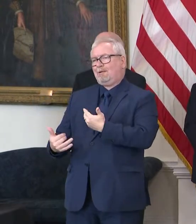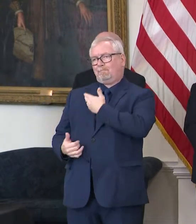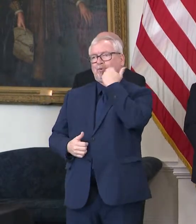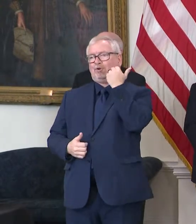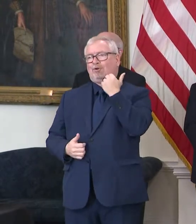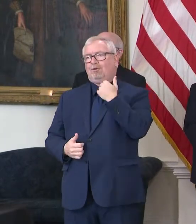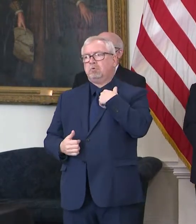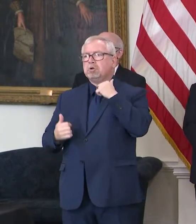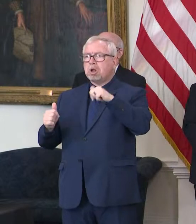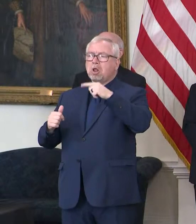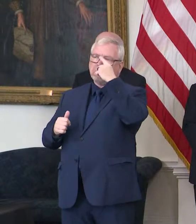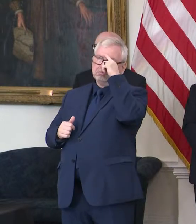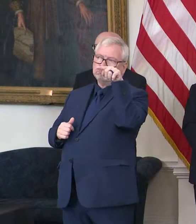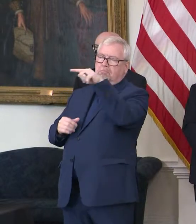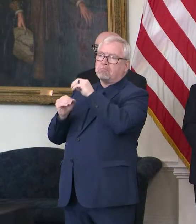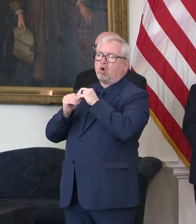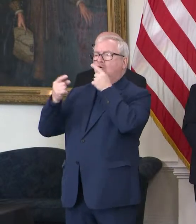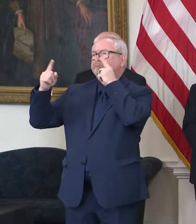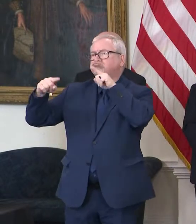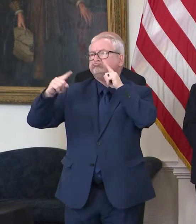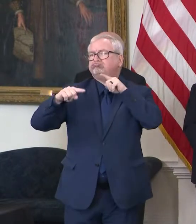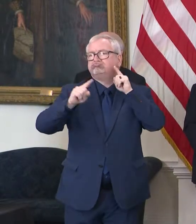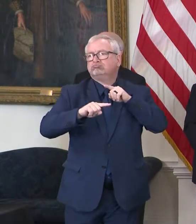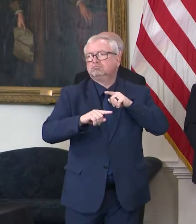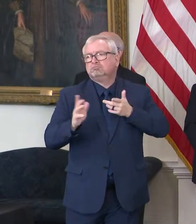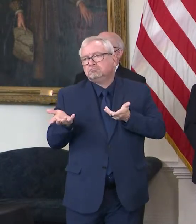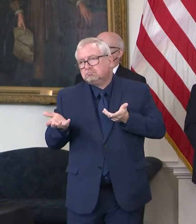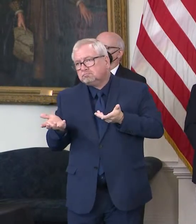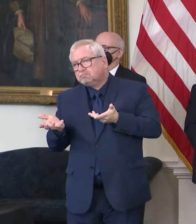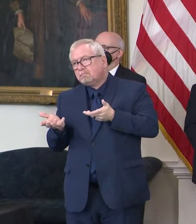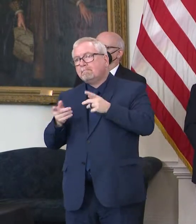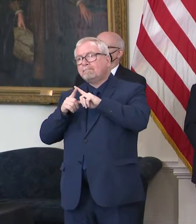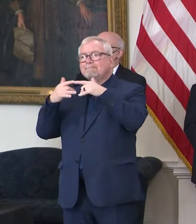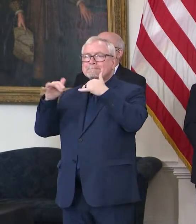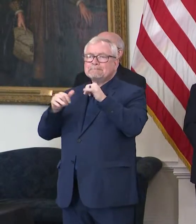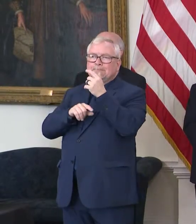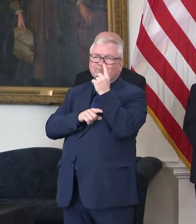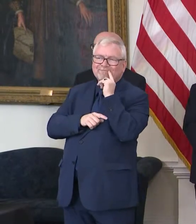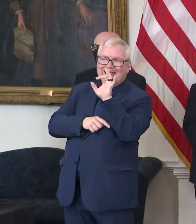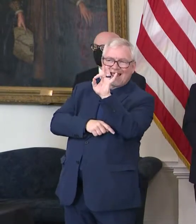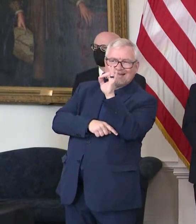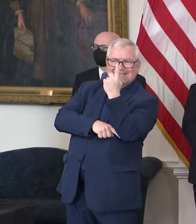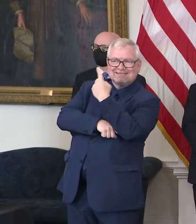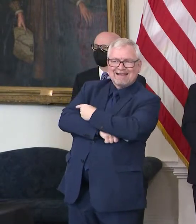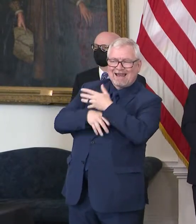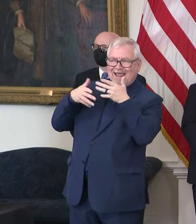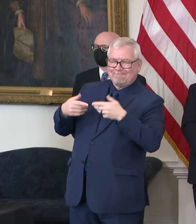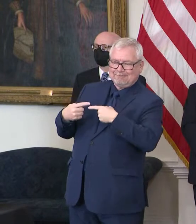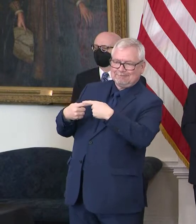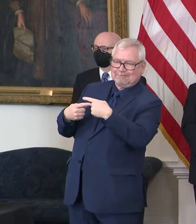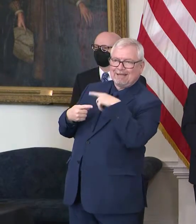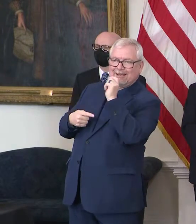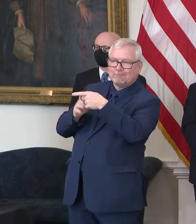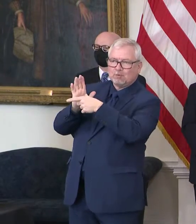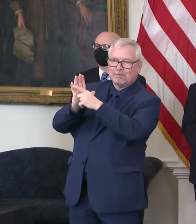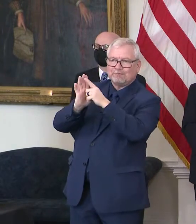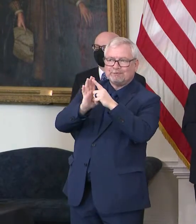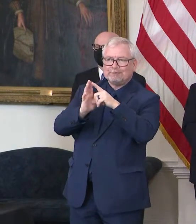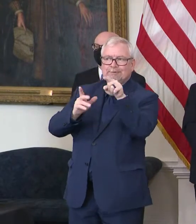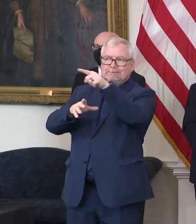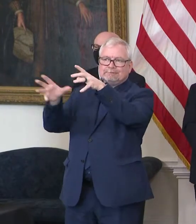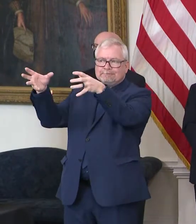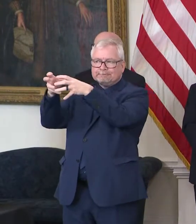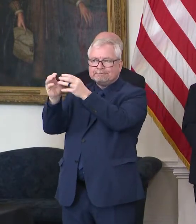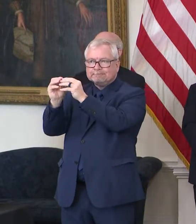There's whatever 80 some days left for them to review it and talk to us and themselves about it and we'll hopefully come out of it with a good, uh,